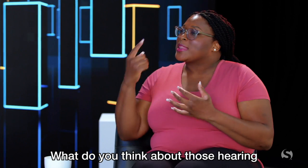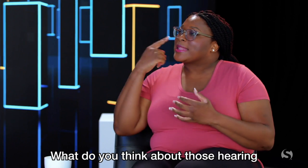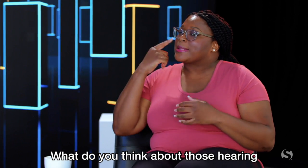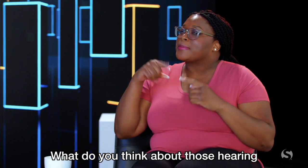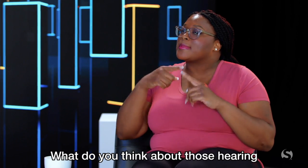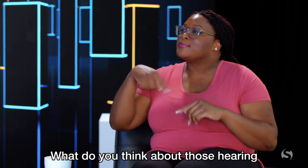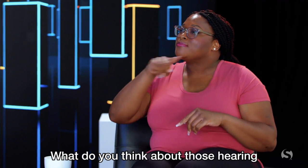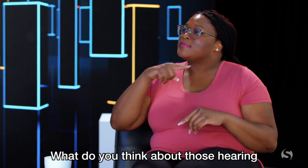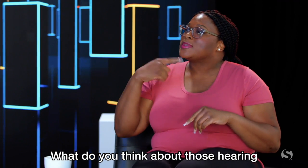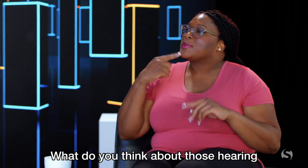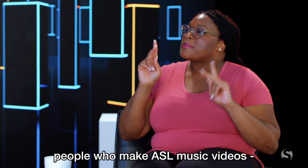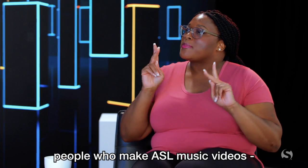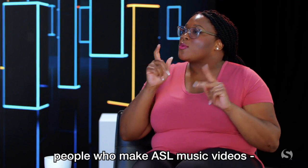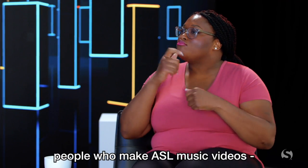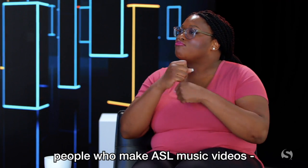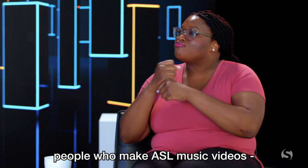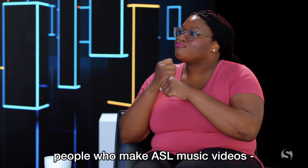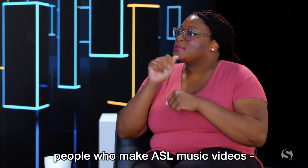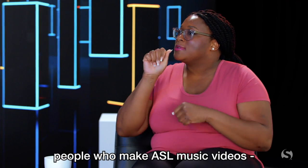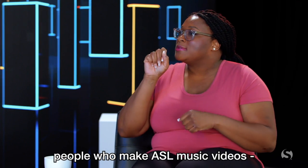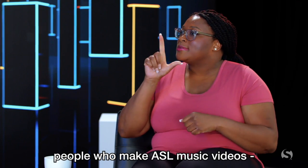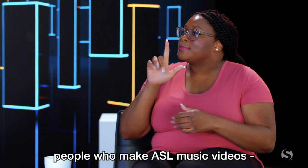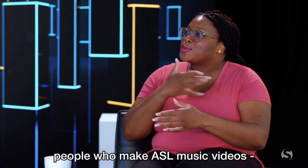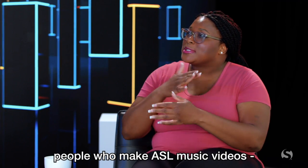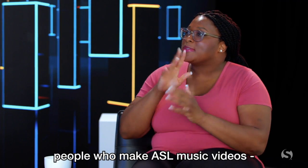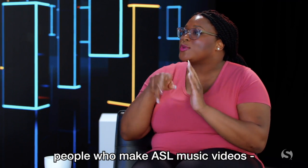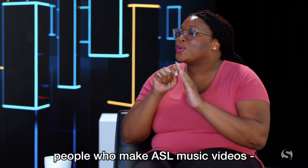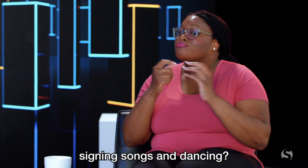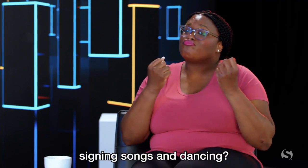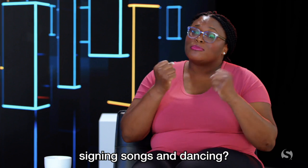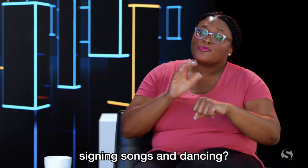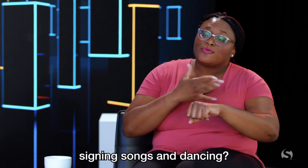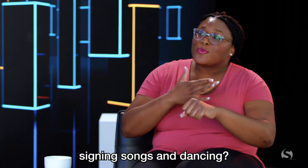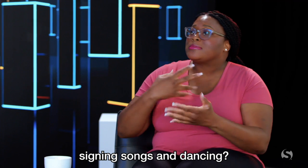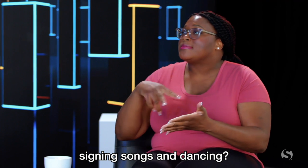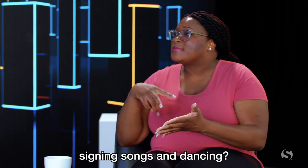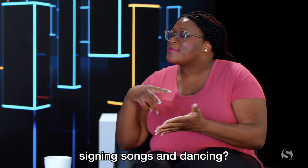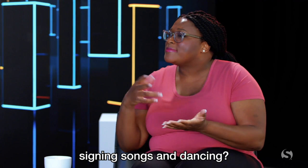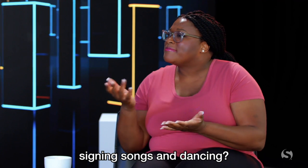What do you think about those hearing people who make ASL music videos signing songs and dancing?